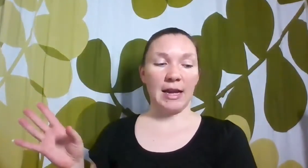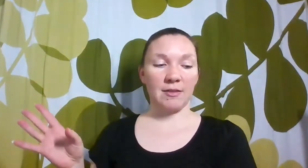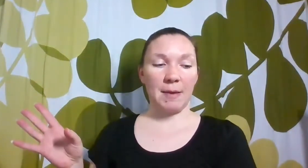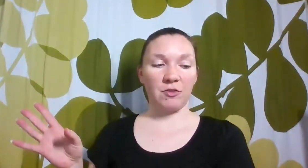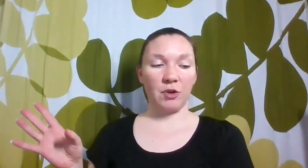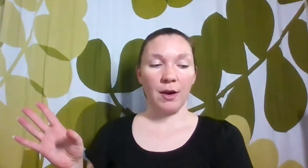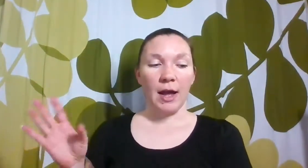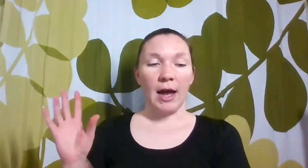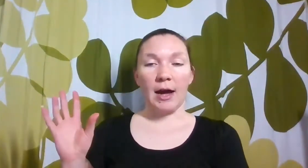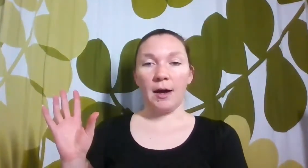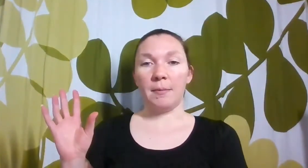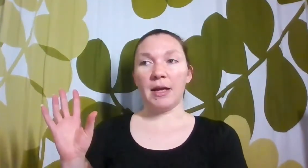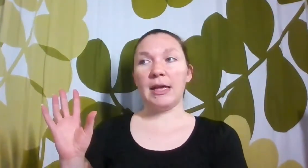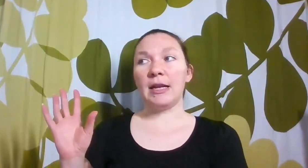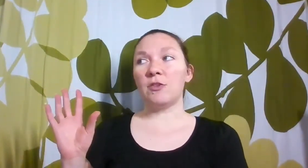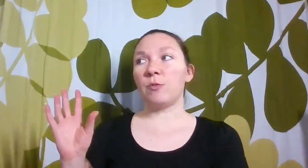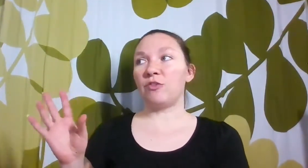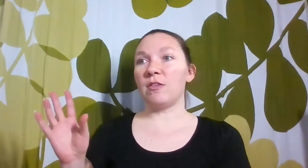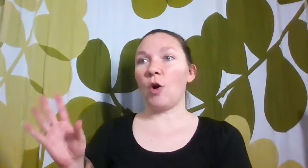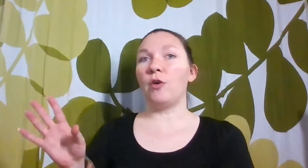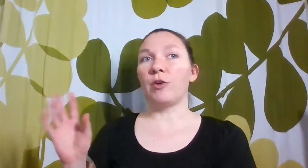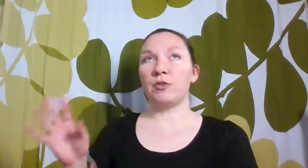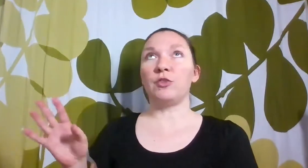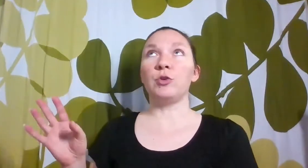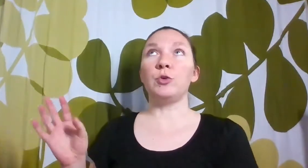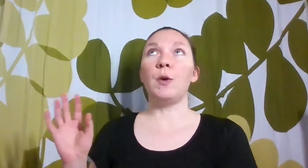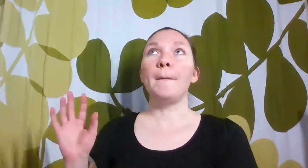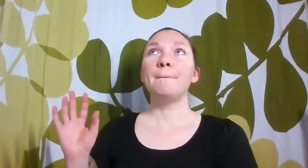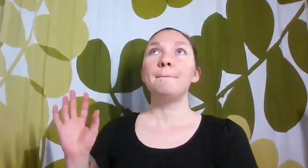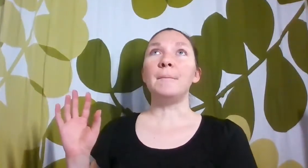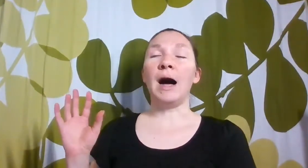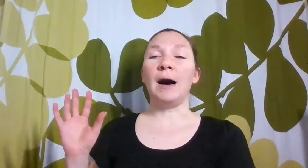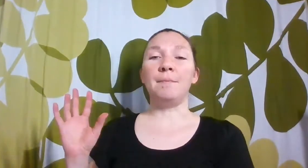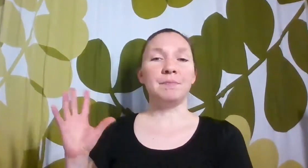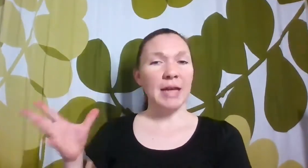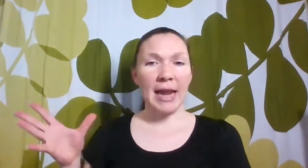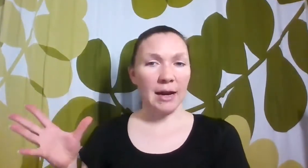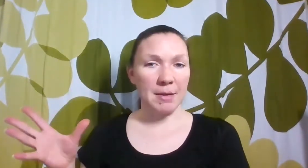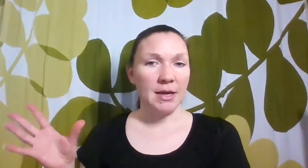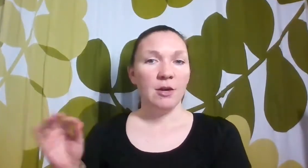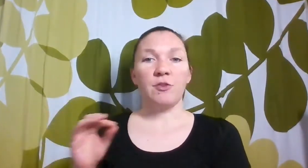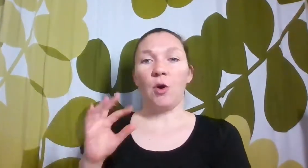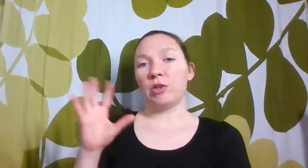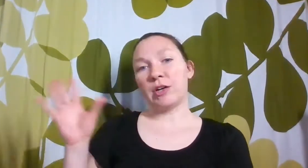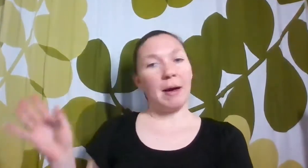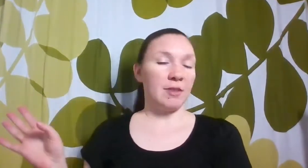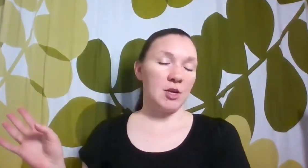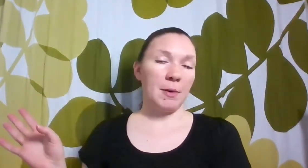next semester, it switches over to anatomy. So learning about the human